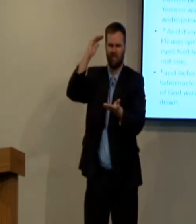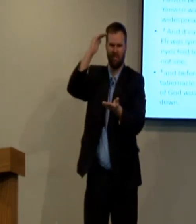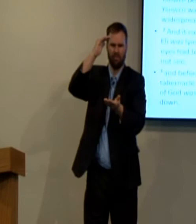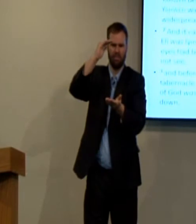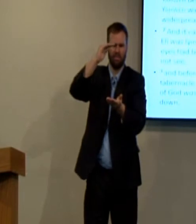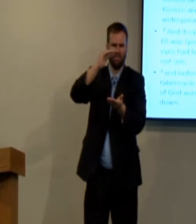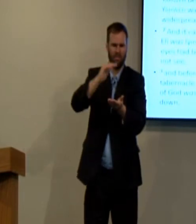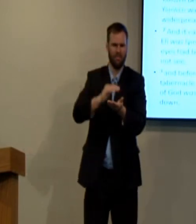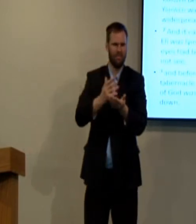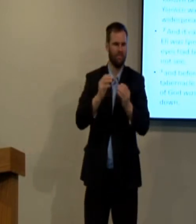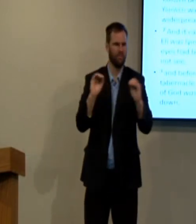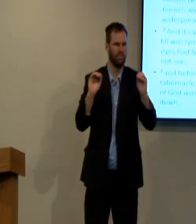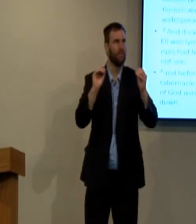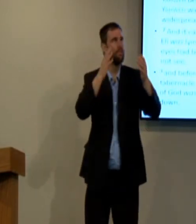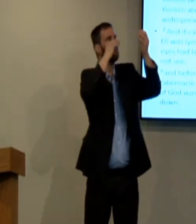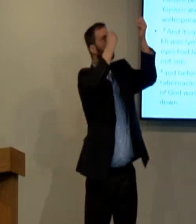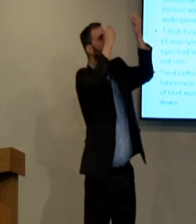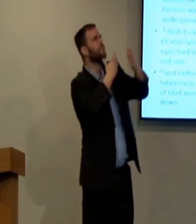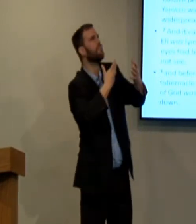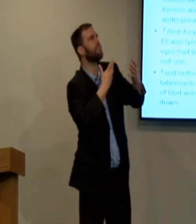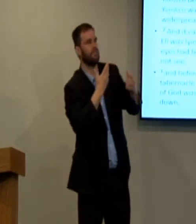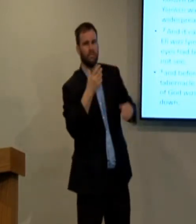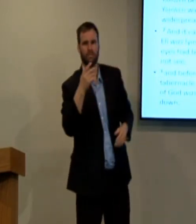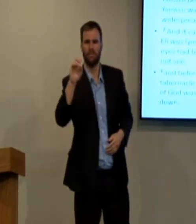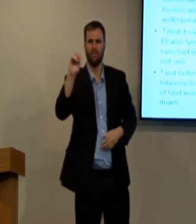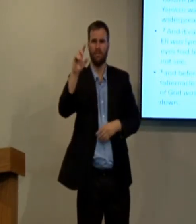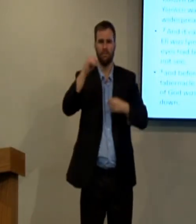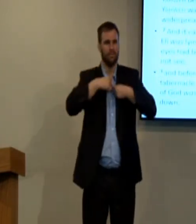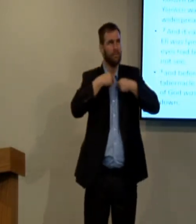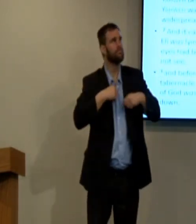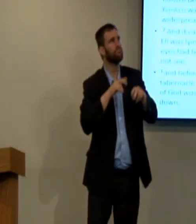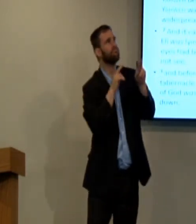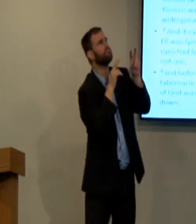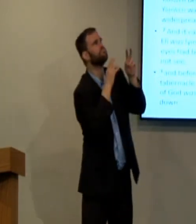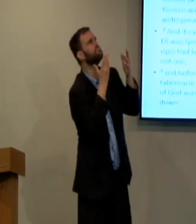But at this time, there was no direct revelation from God.